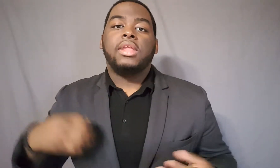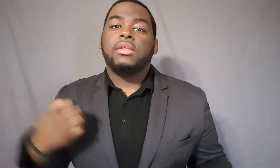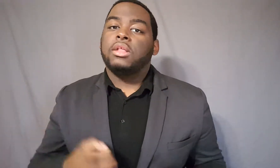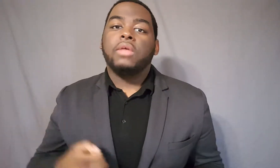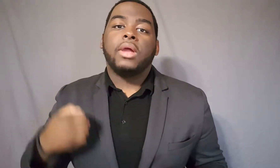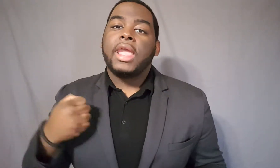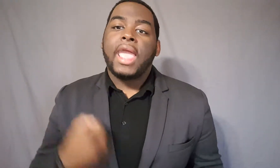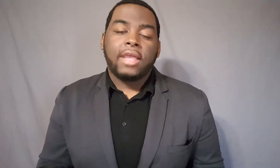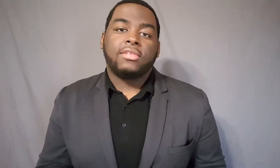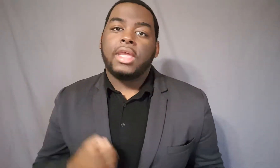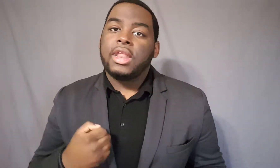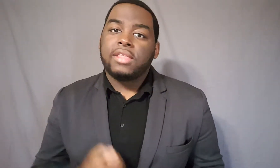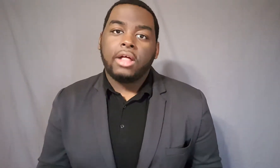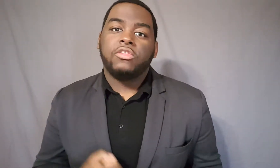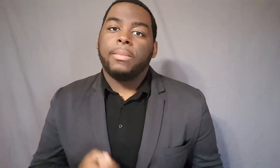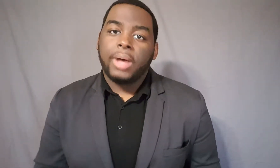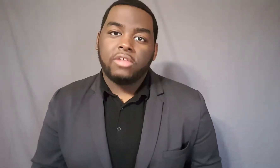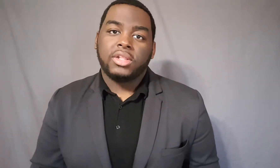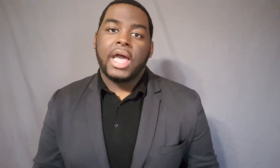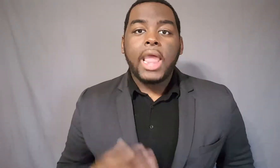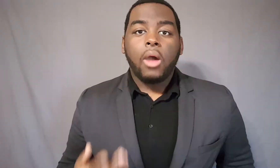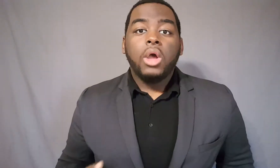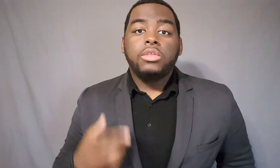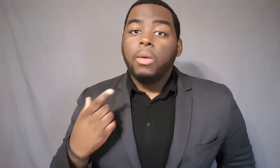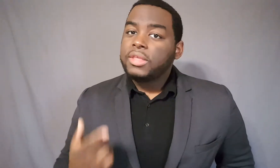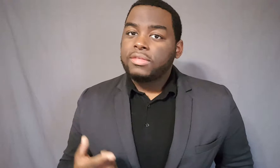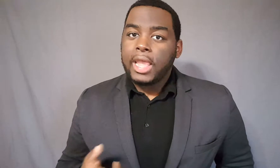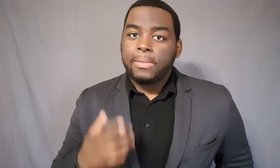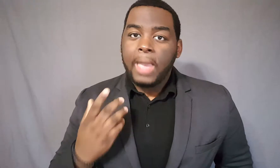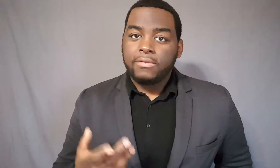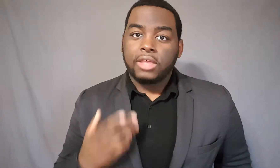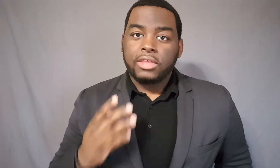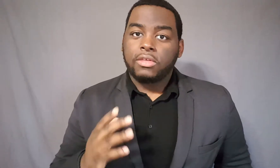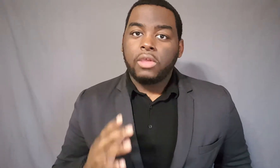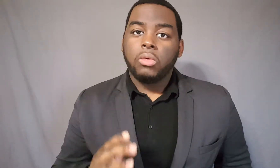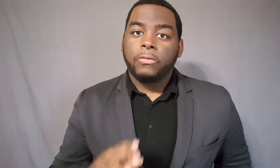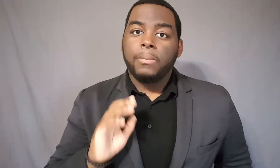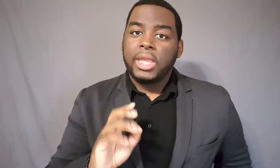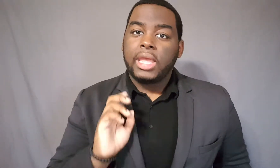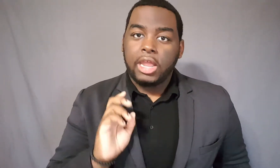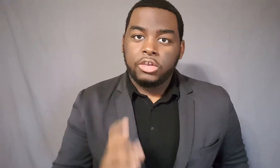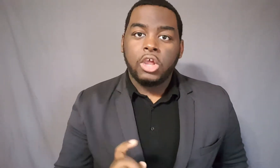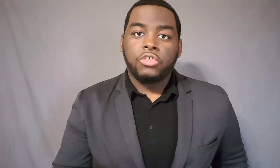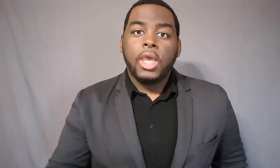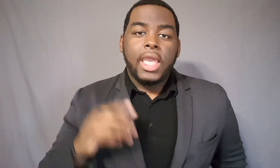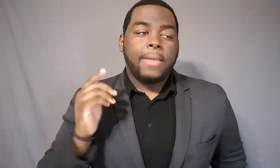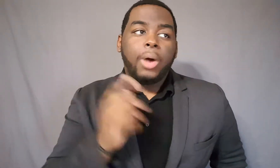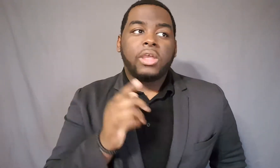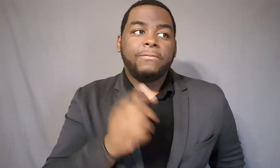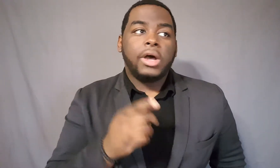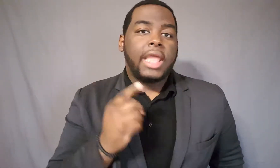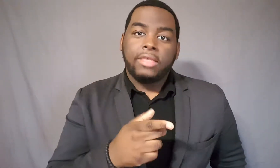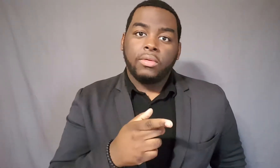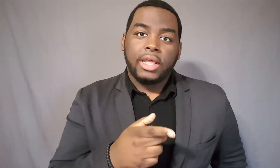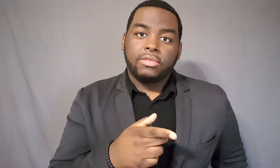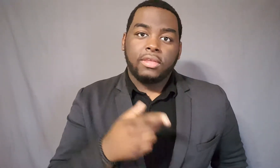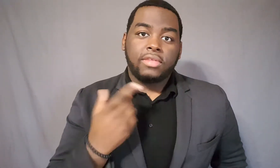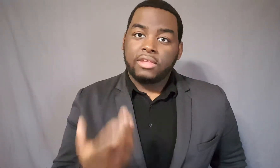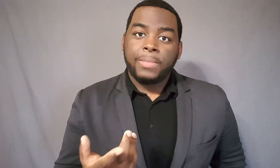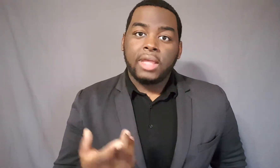deliver a excellent and intelligent punchline. Now don't mistake having a sense of humor for being a douche and poking fun at someone else's expense.